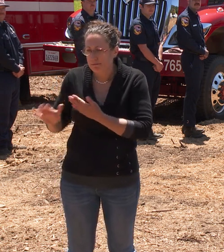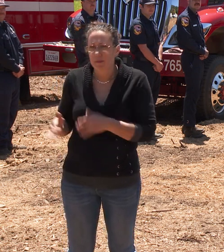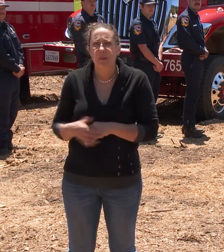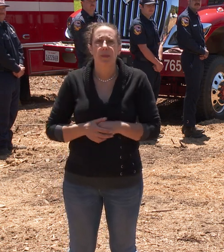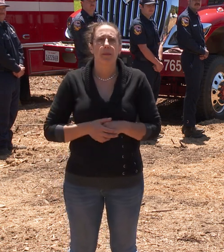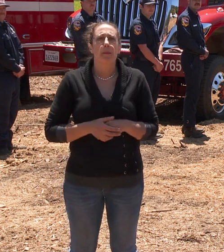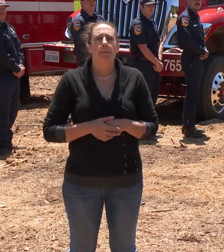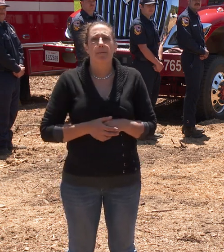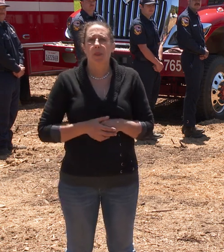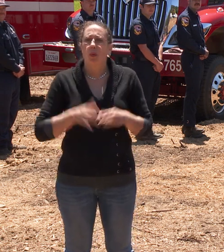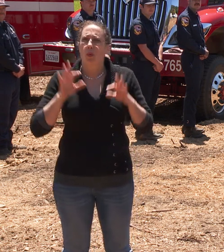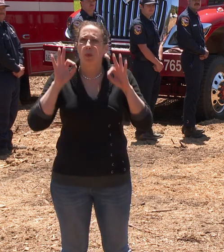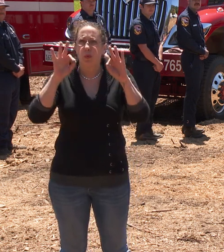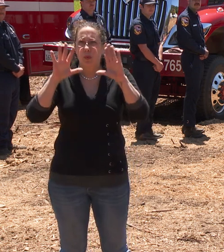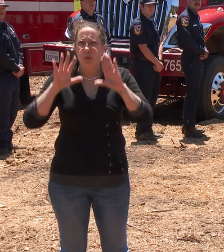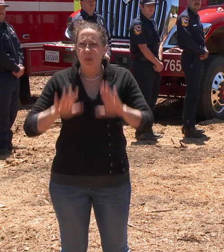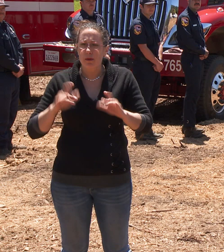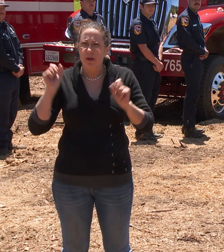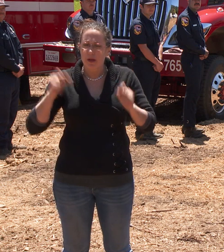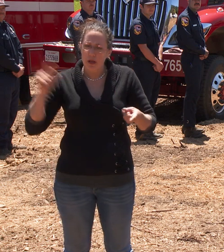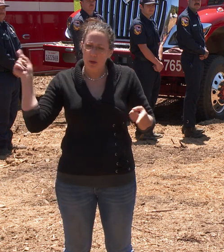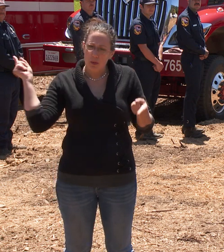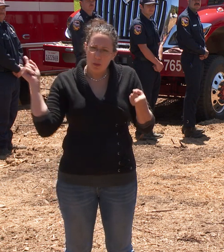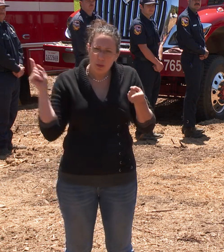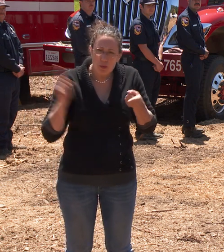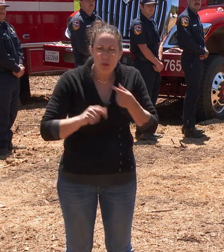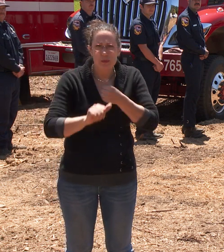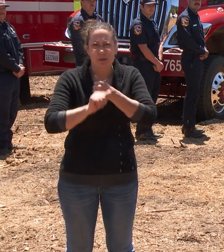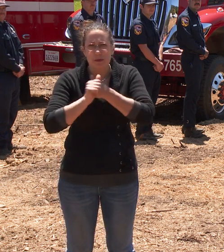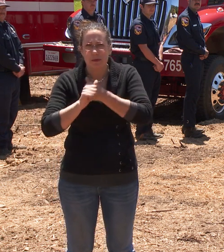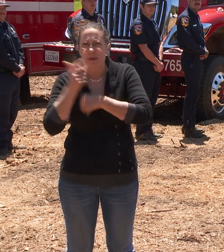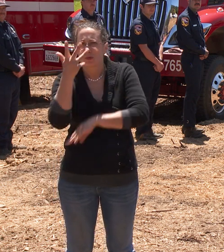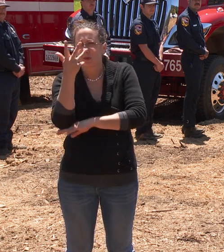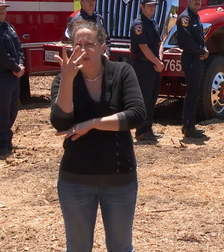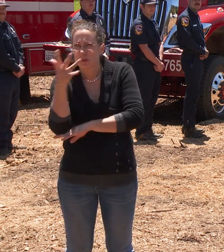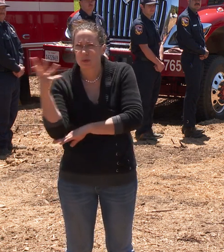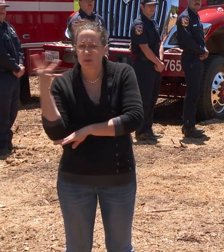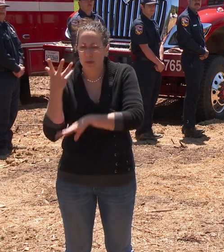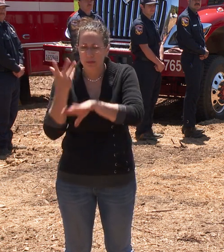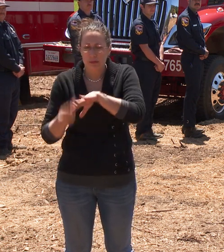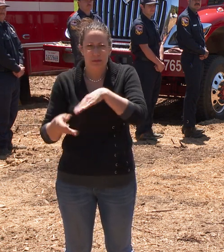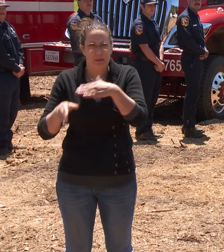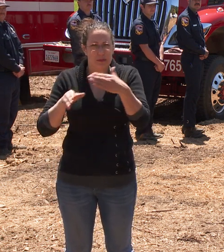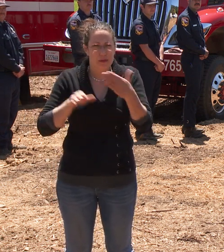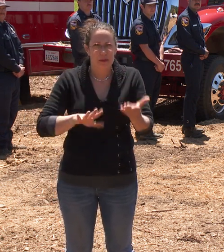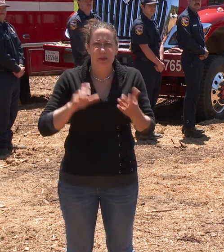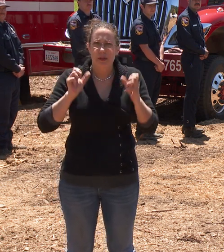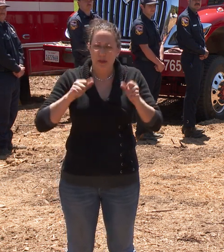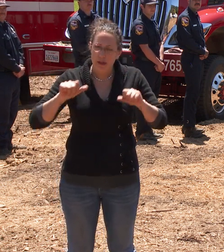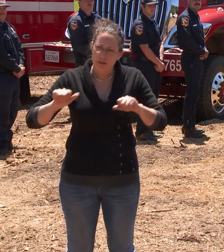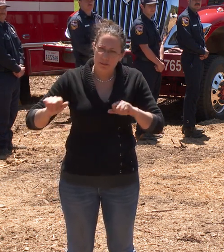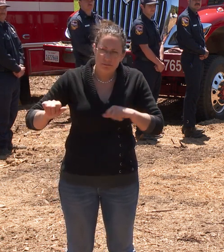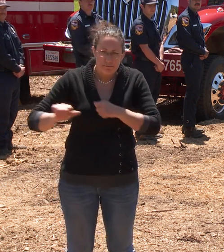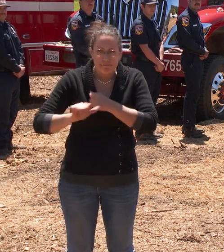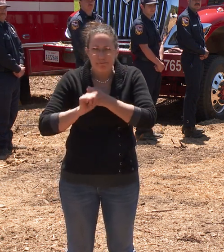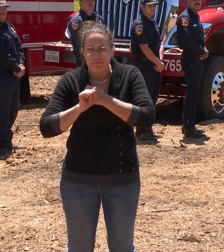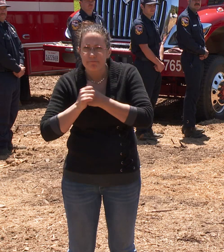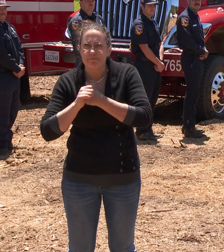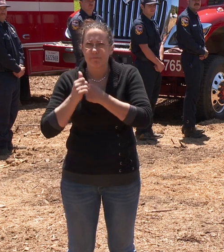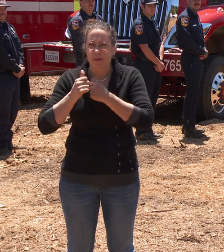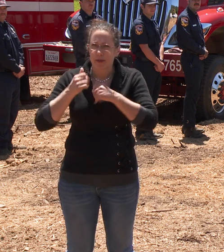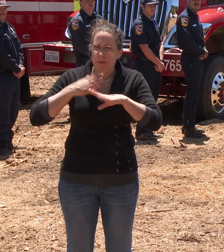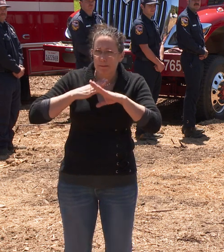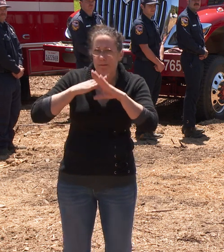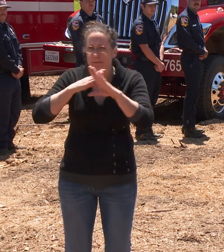able to reduce the hazardous fuels and increase the fire prevention efforts across the state. We will